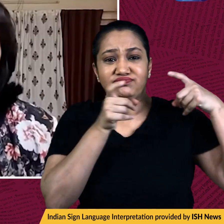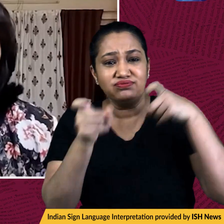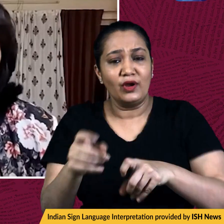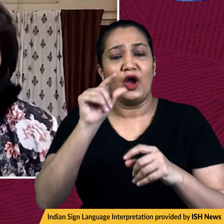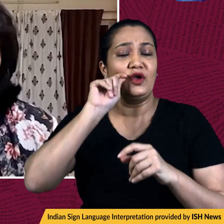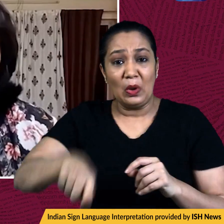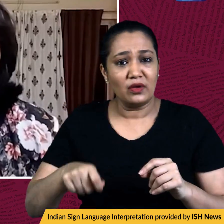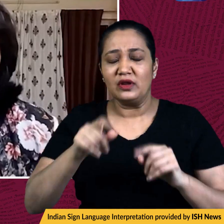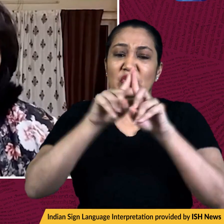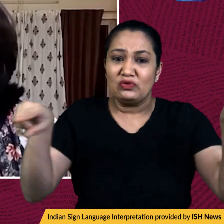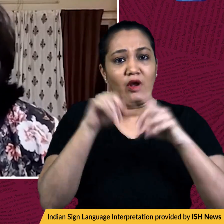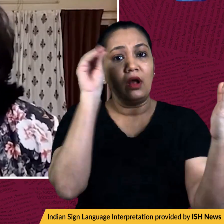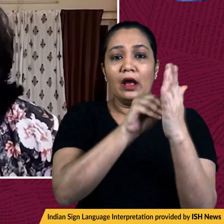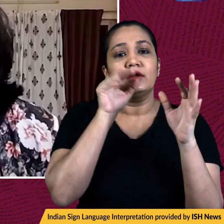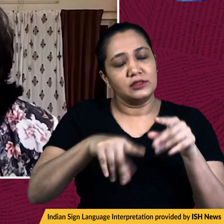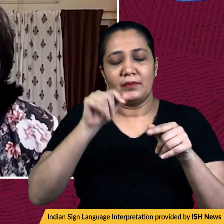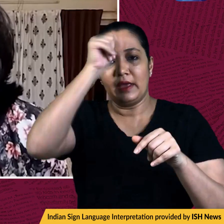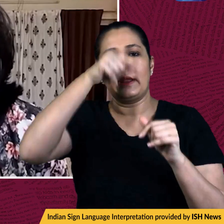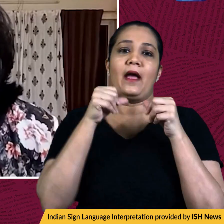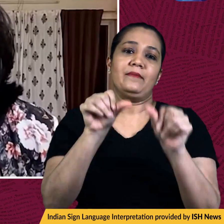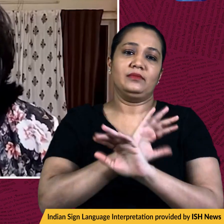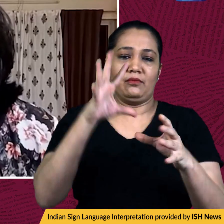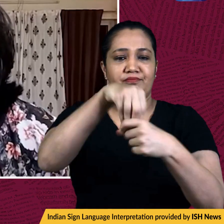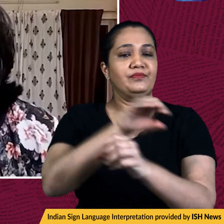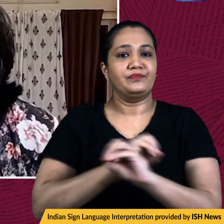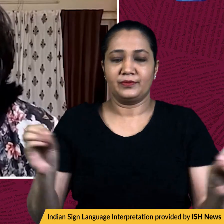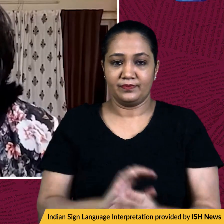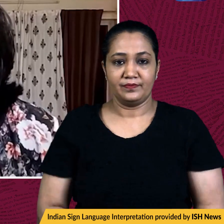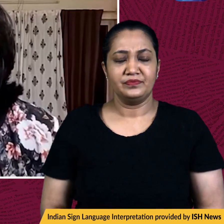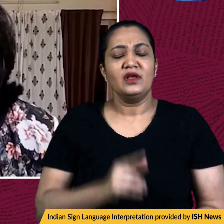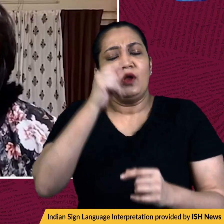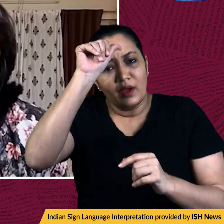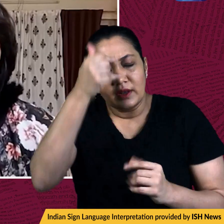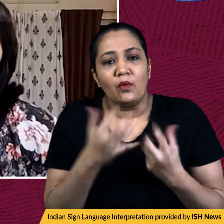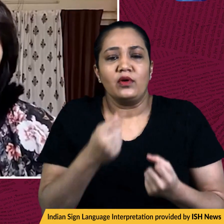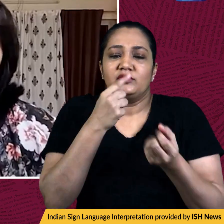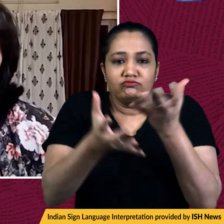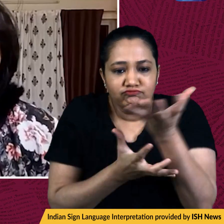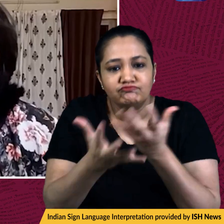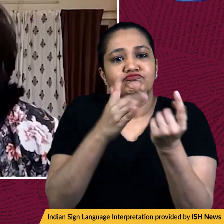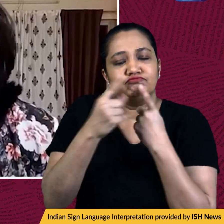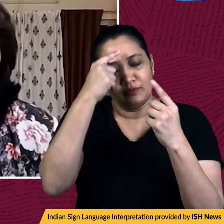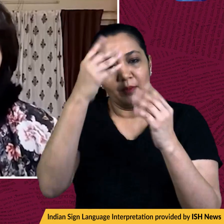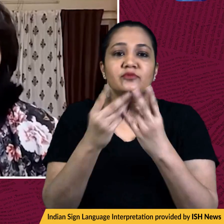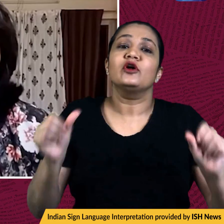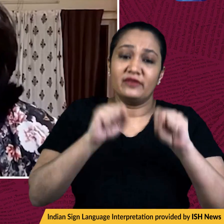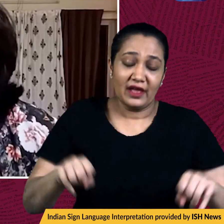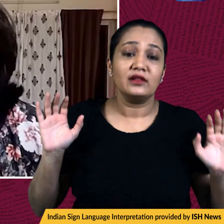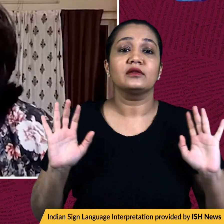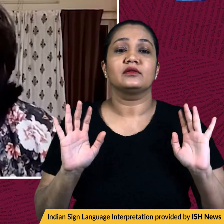against Ukraine. Now, India reiterated that differences can only be resolved through dialogue and diplomacy, something that India has